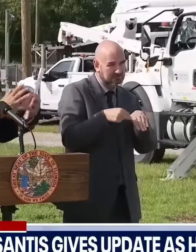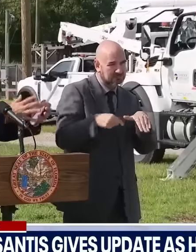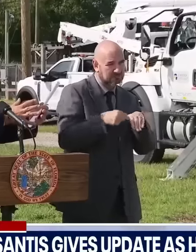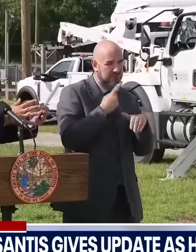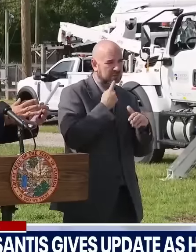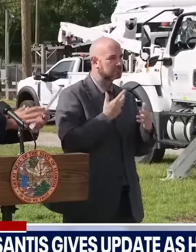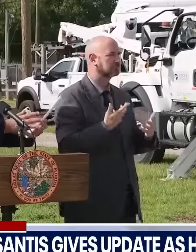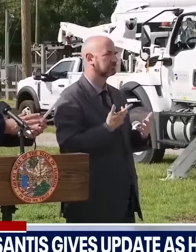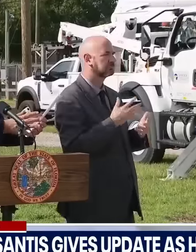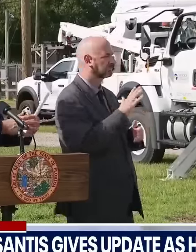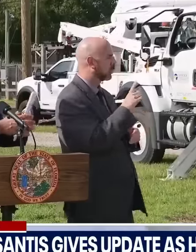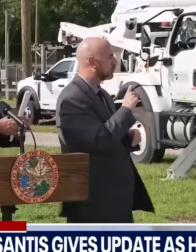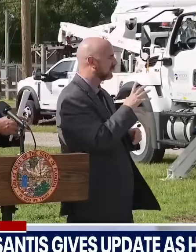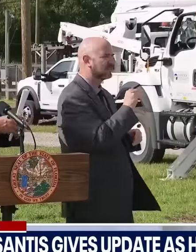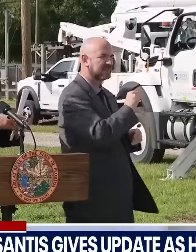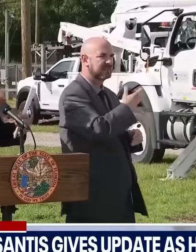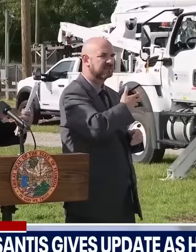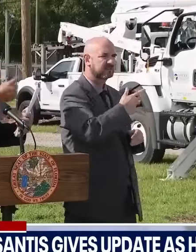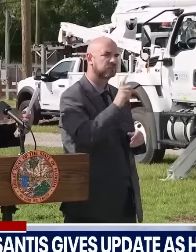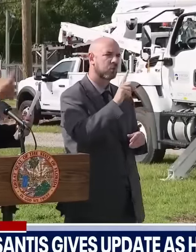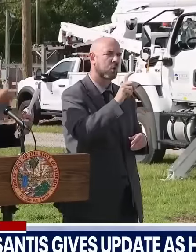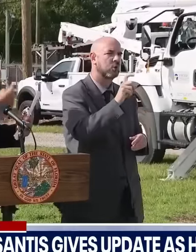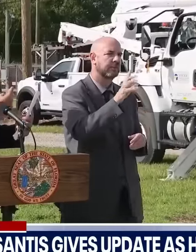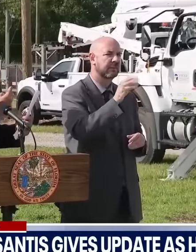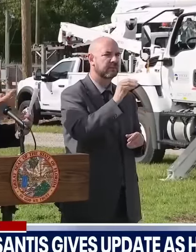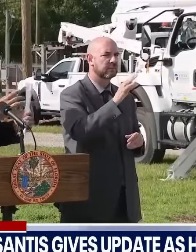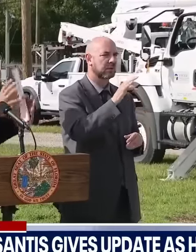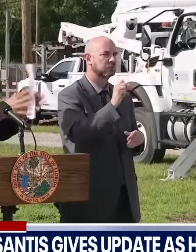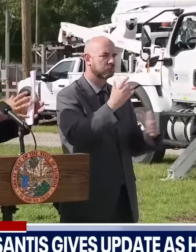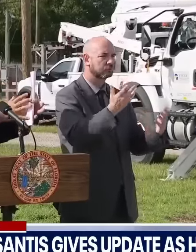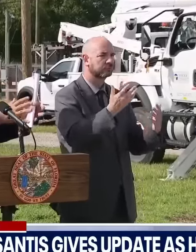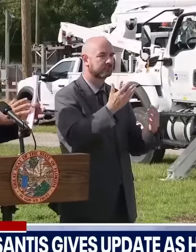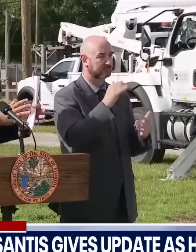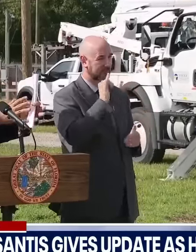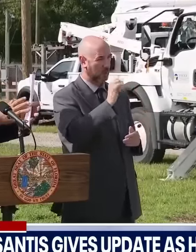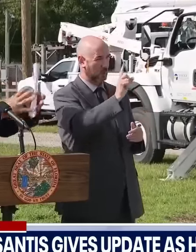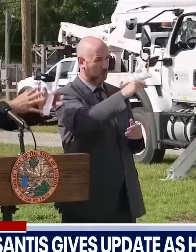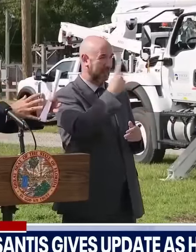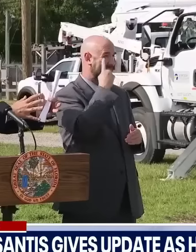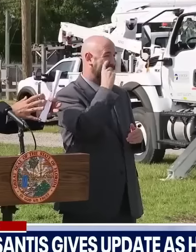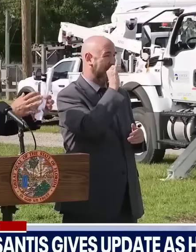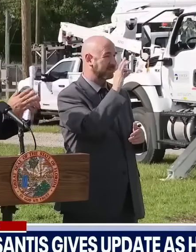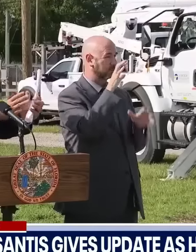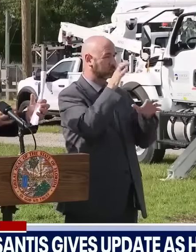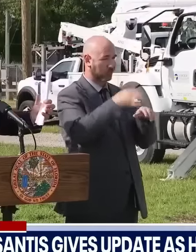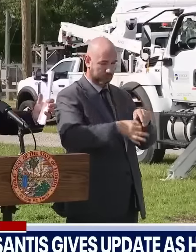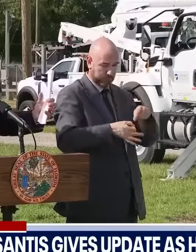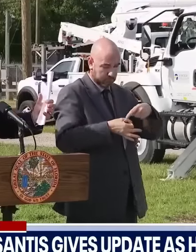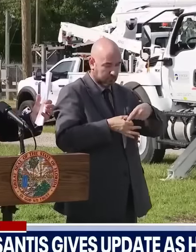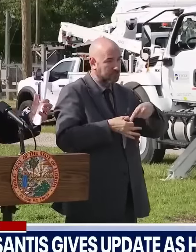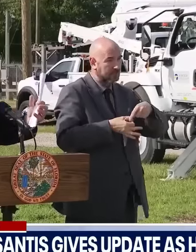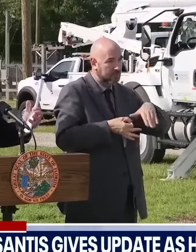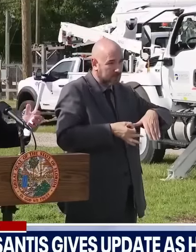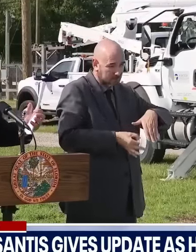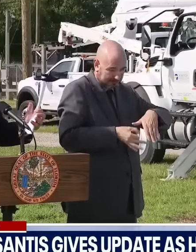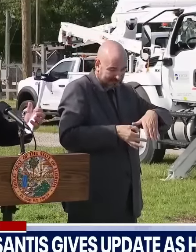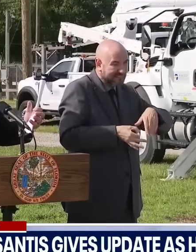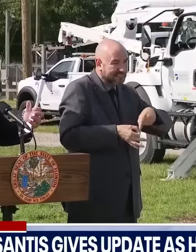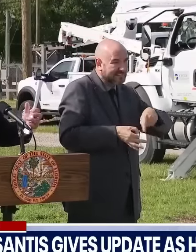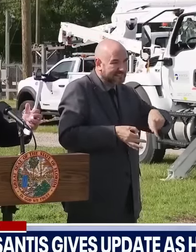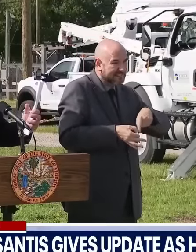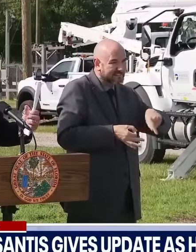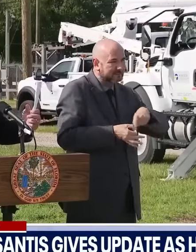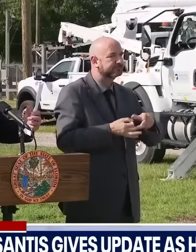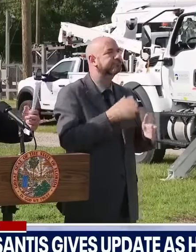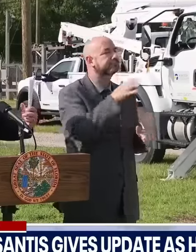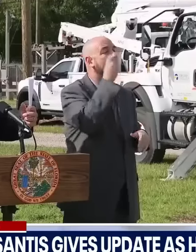miles will be the eye of the storm. So that impact, direct, you know, is going to be out in the Gulf. But the field is so big with